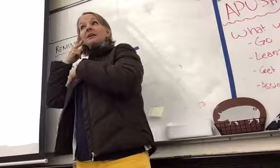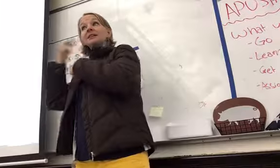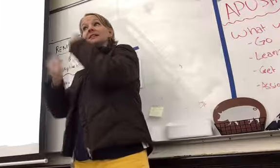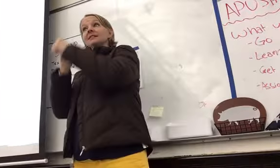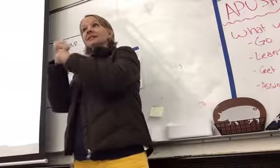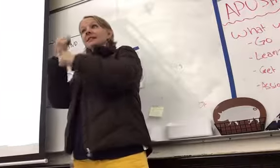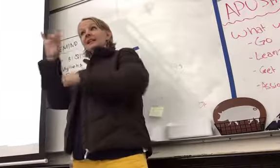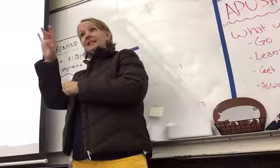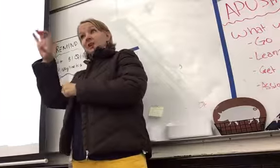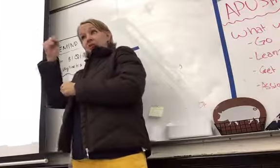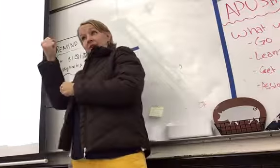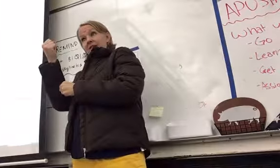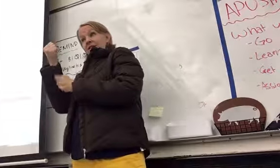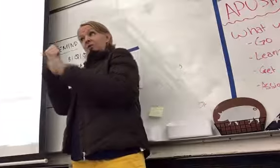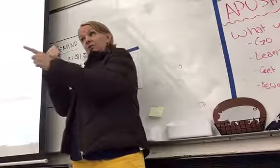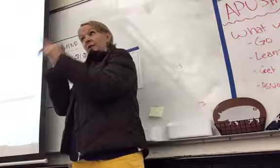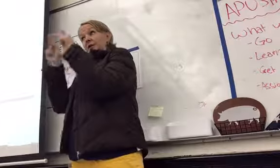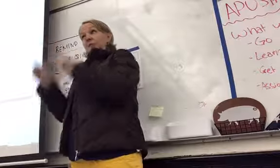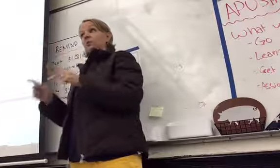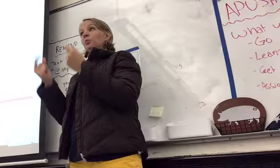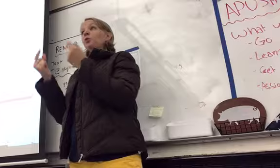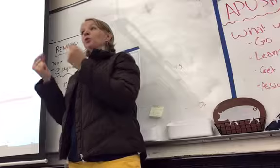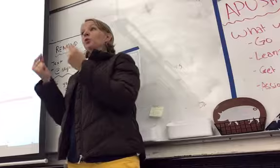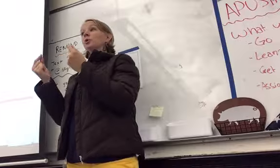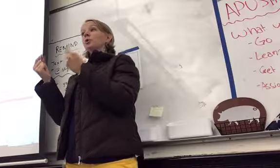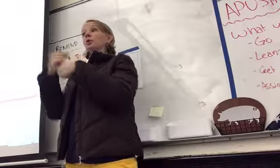And so, this person created this picture.